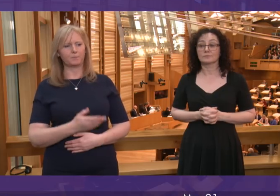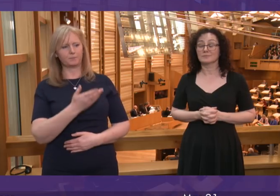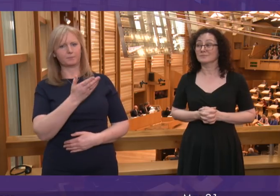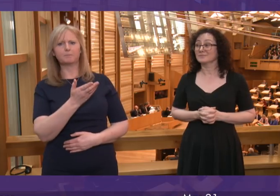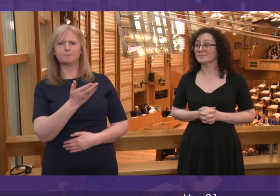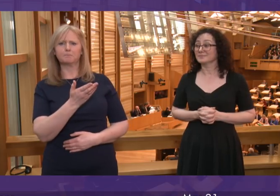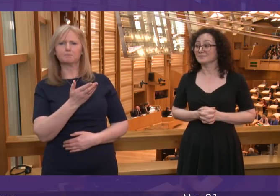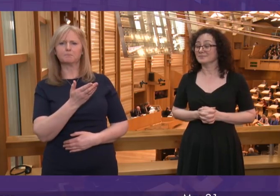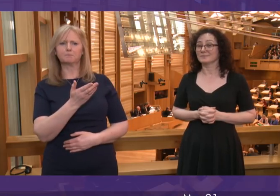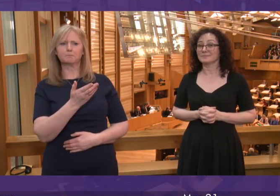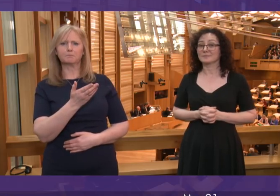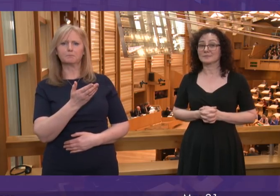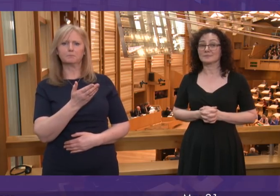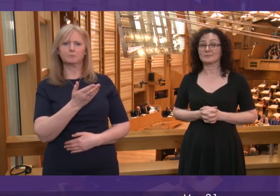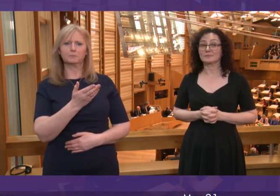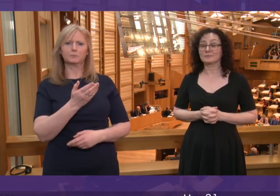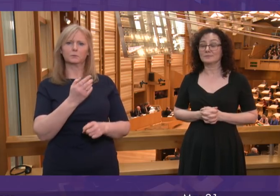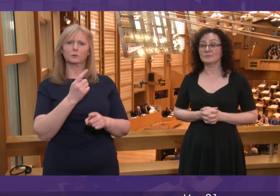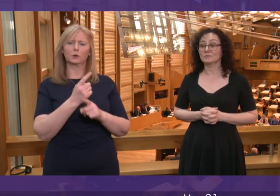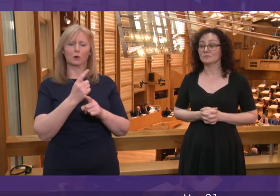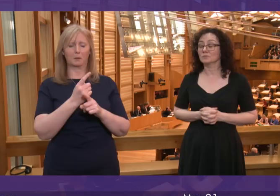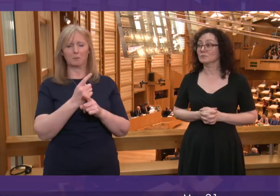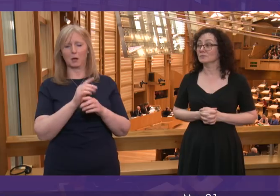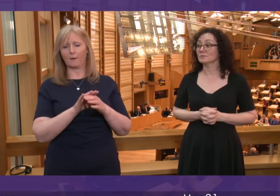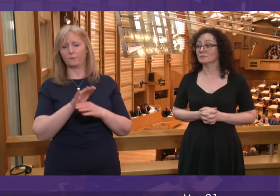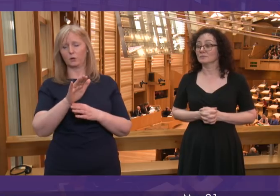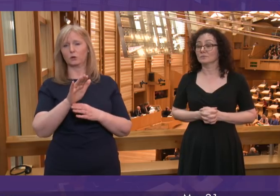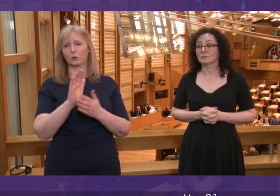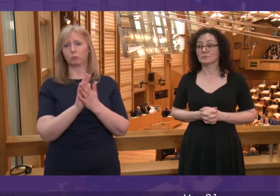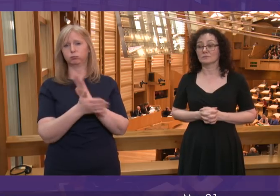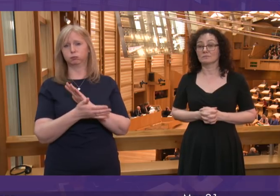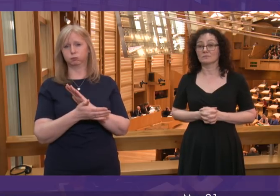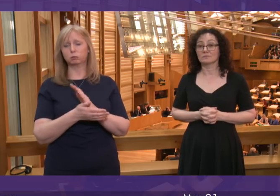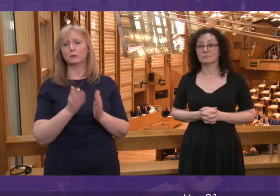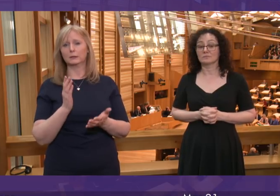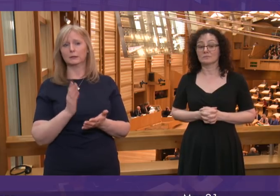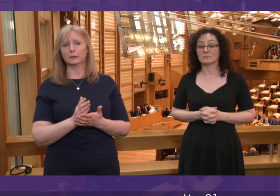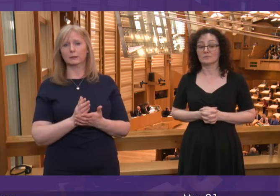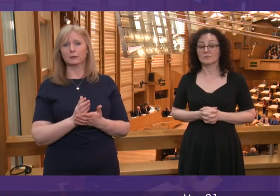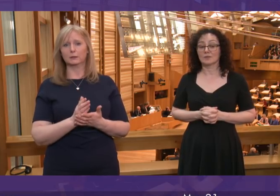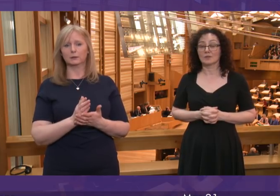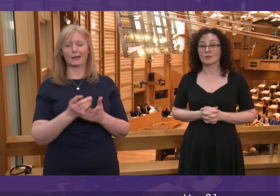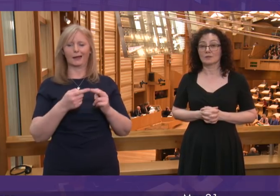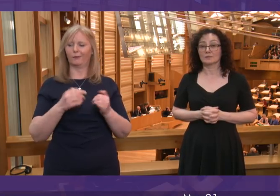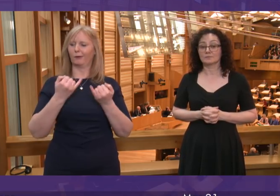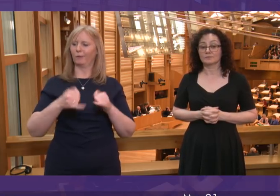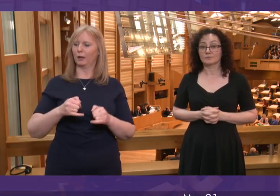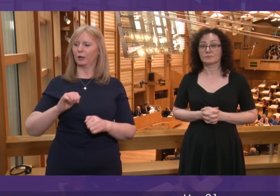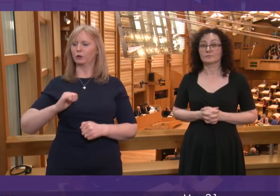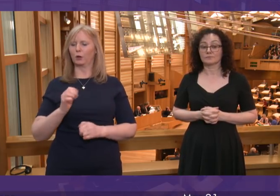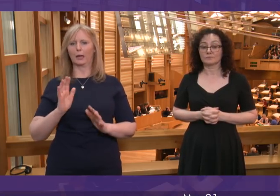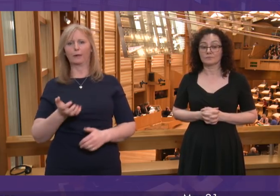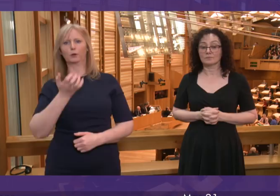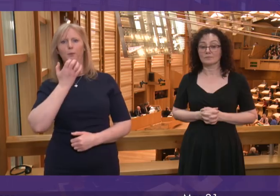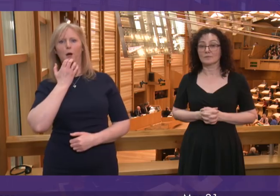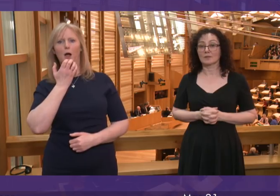here rightly, spelling out the disaster that Brexit will be, but then saying, if all else fails, Scotland just has to put up